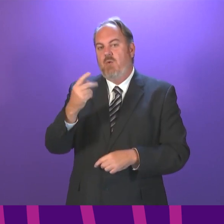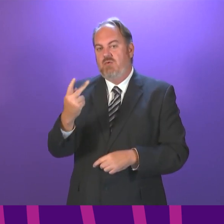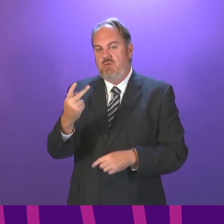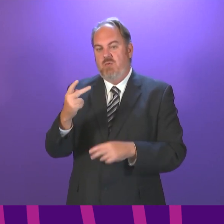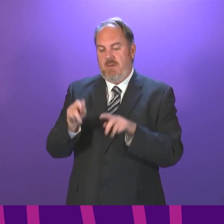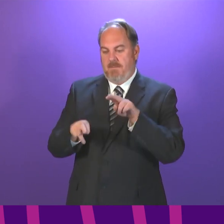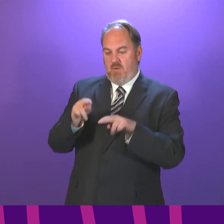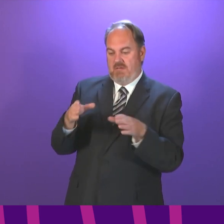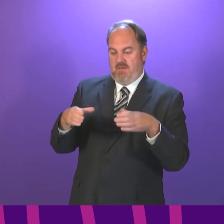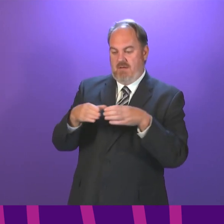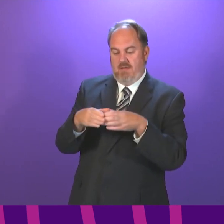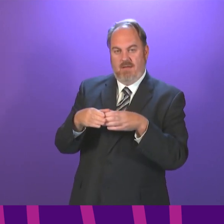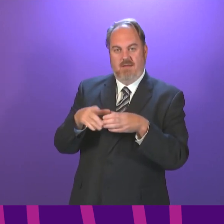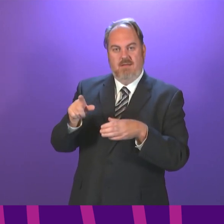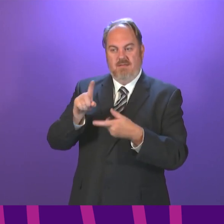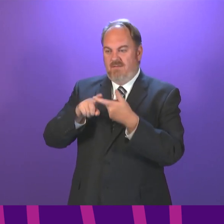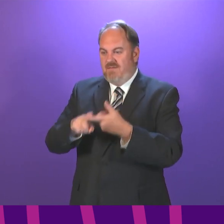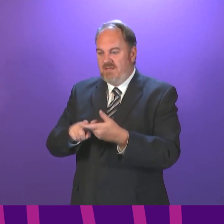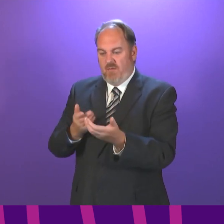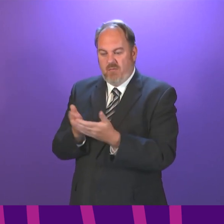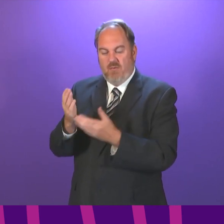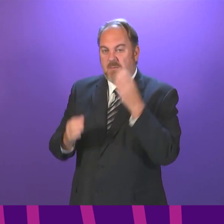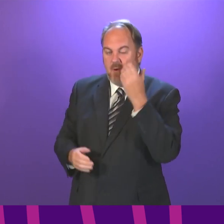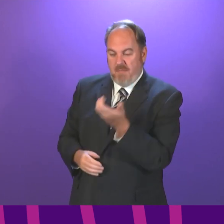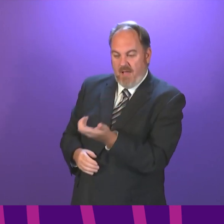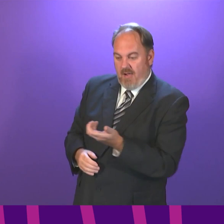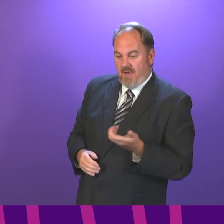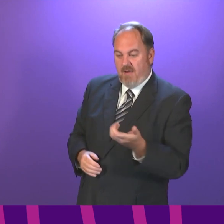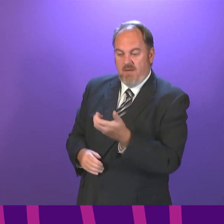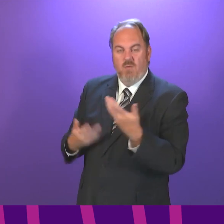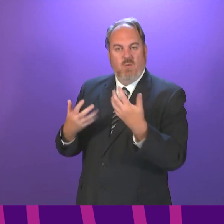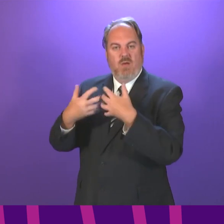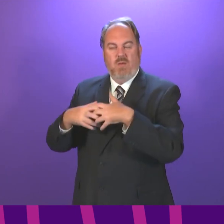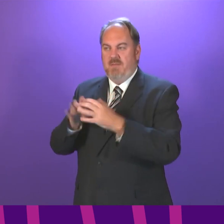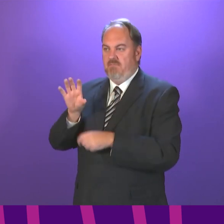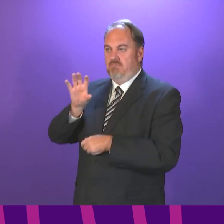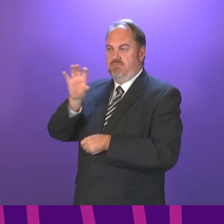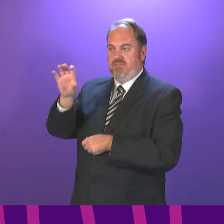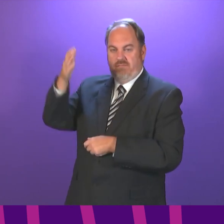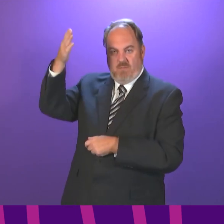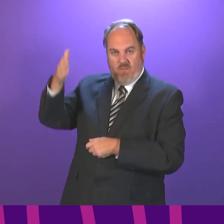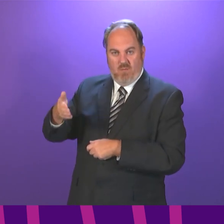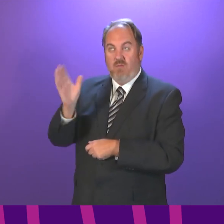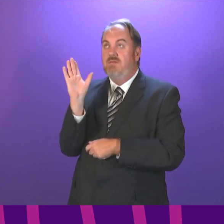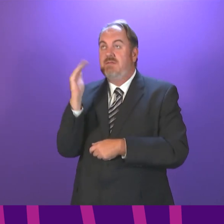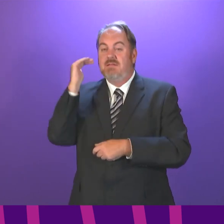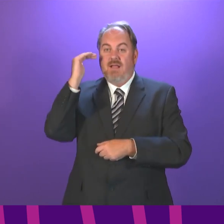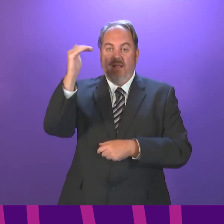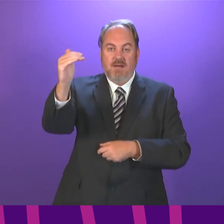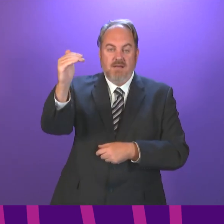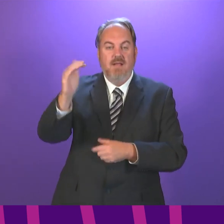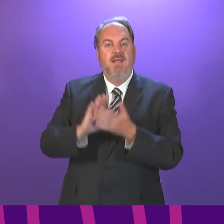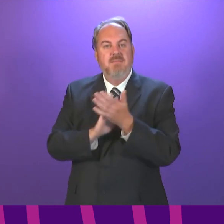mobile devices, and that these should be used to assess the quality of ventilation in schools and childcare settings and identify